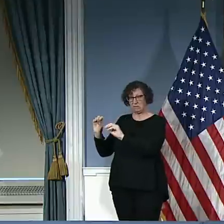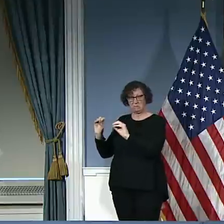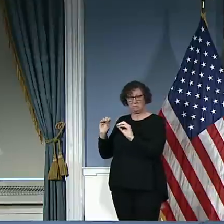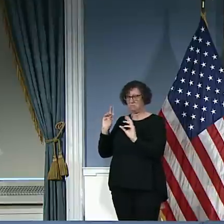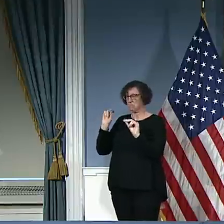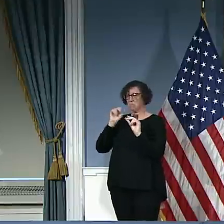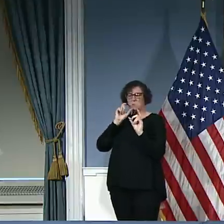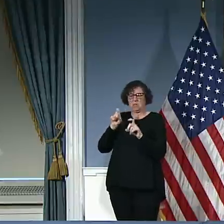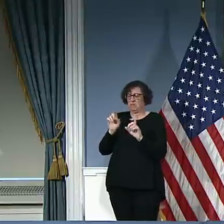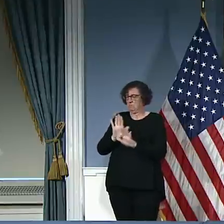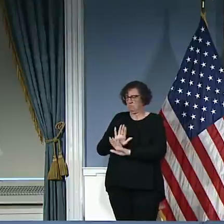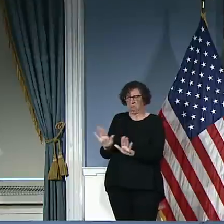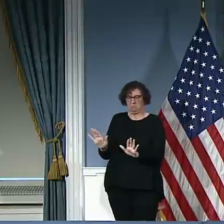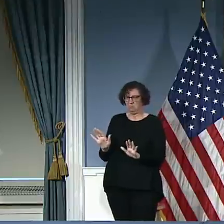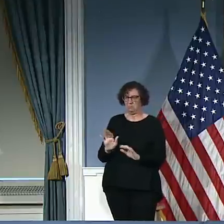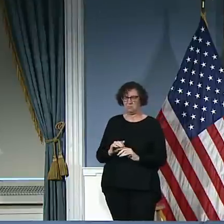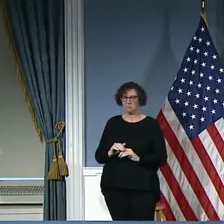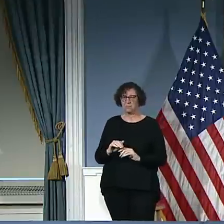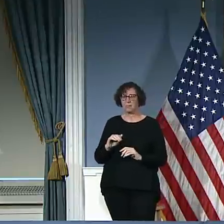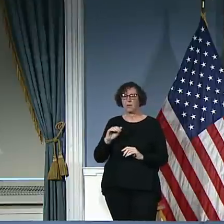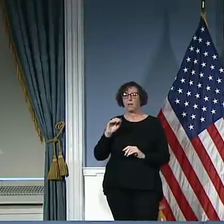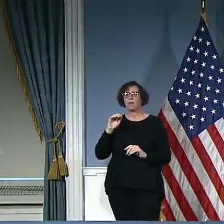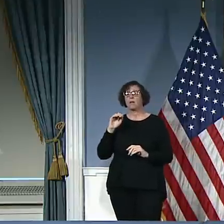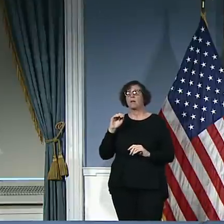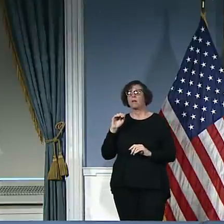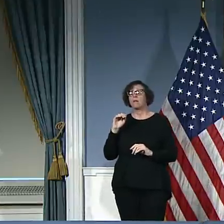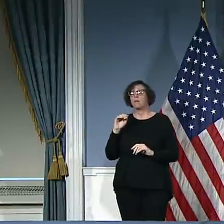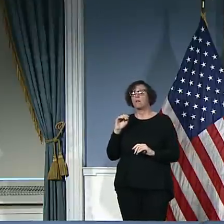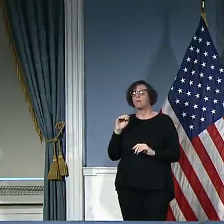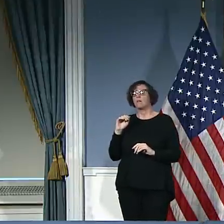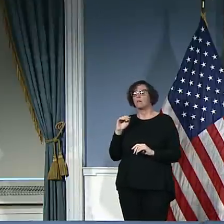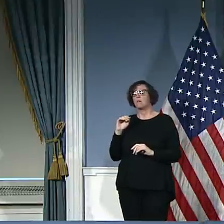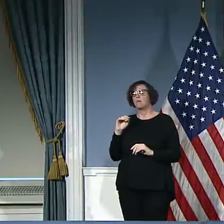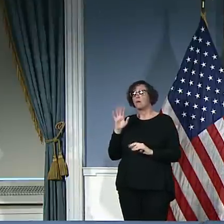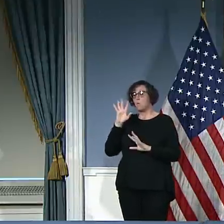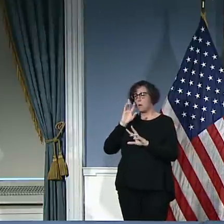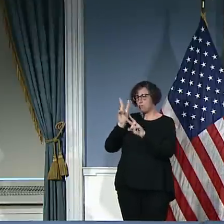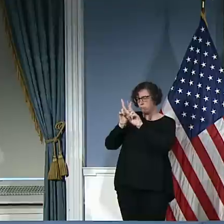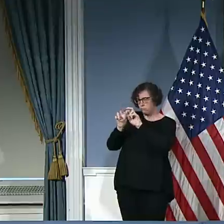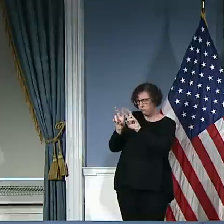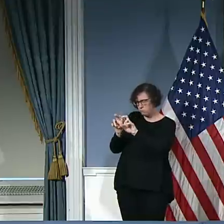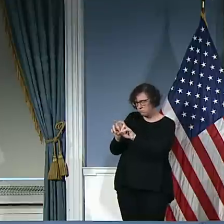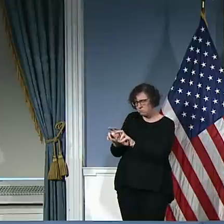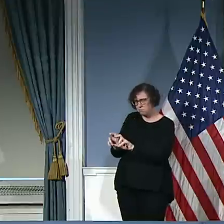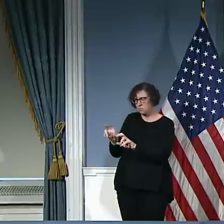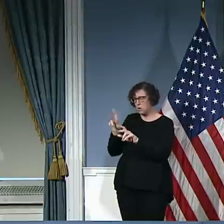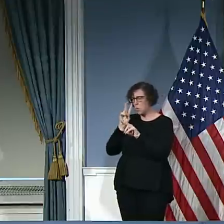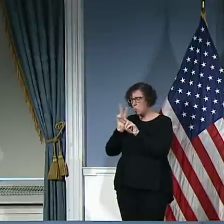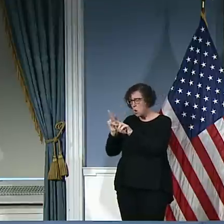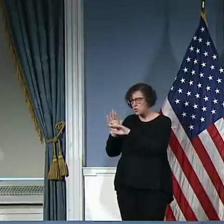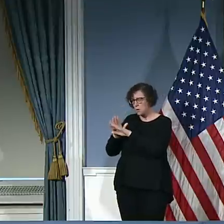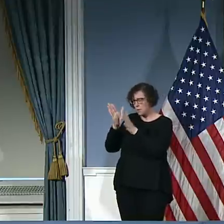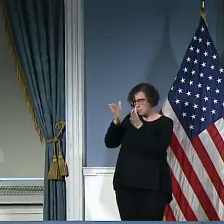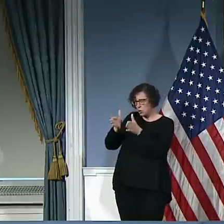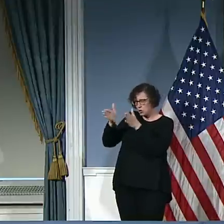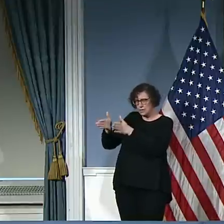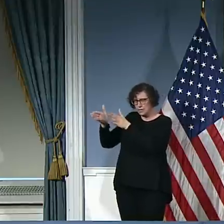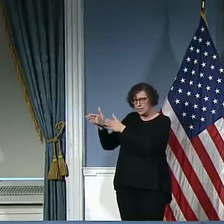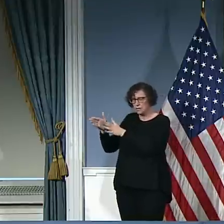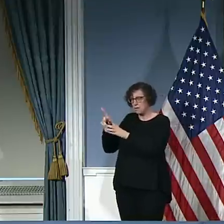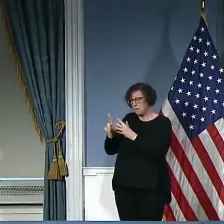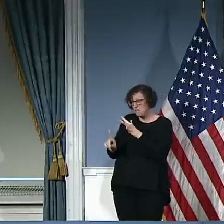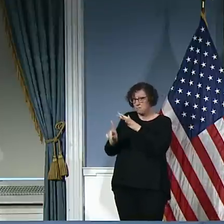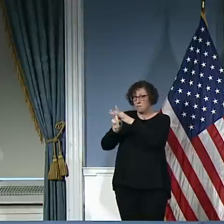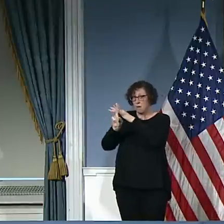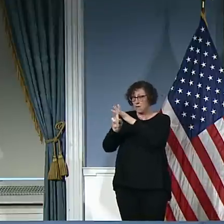symptom review, and we will make sure that at the time of release, if people have symptoms, we will get them to the